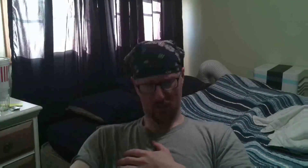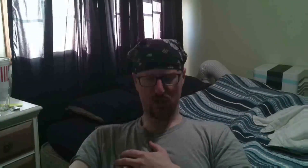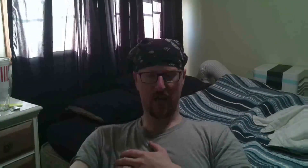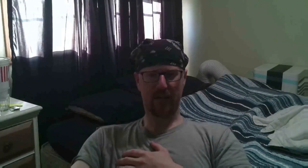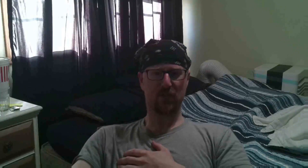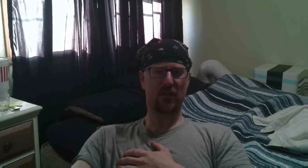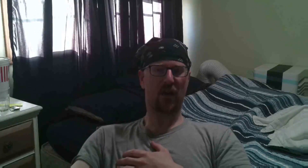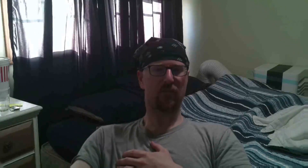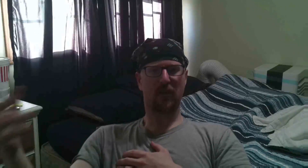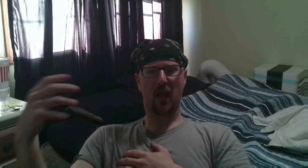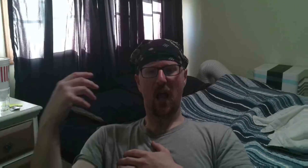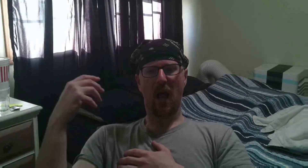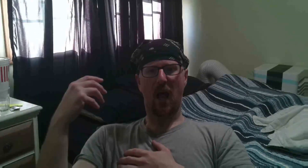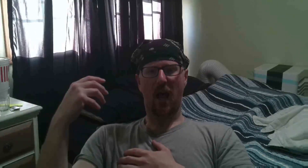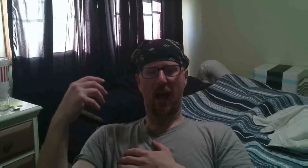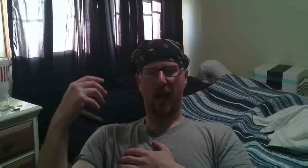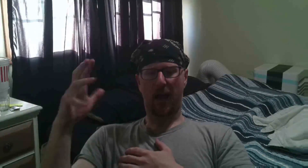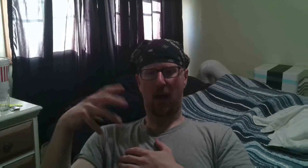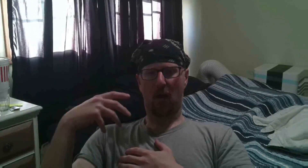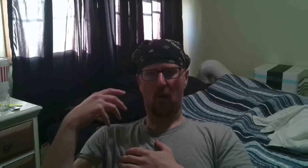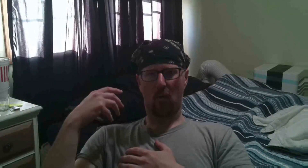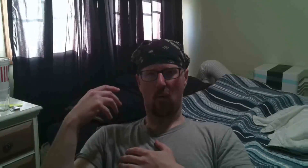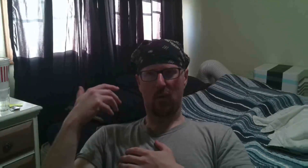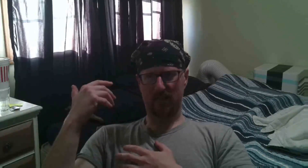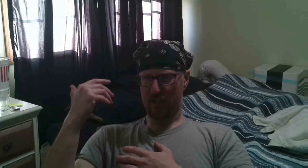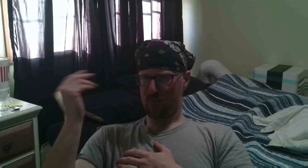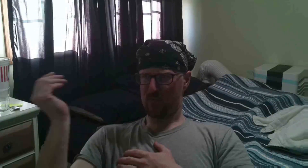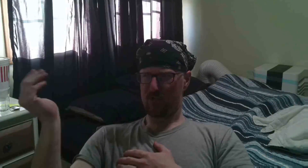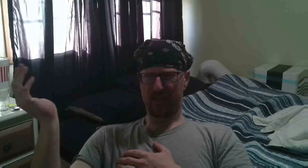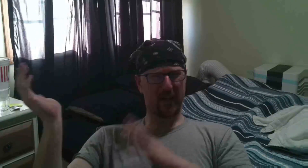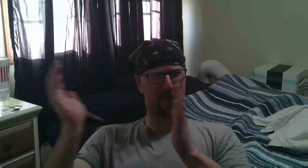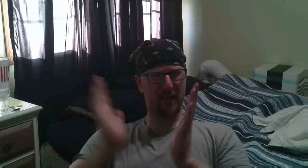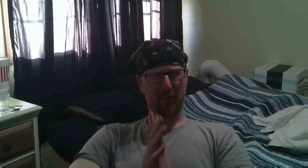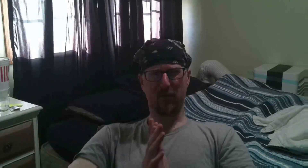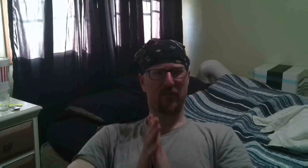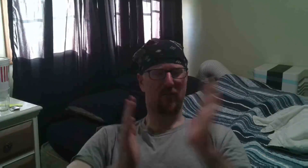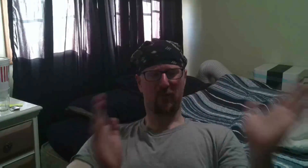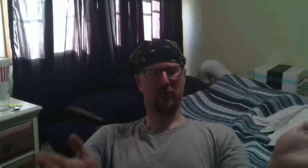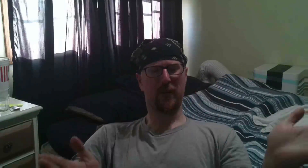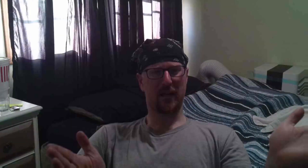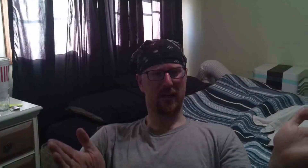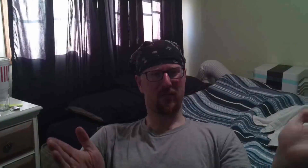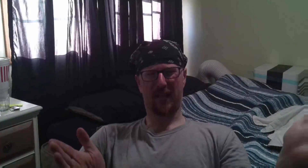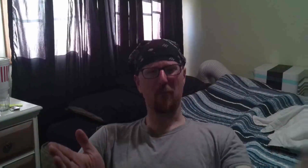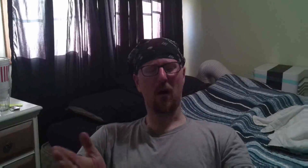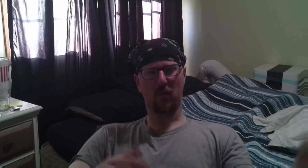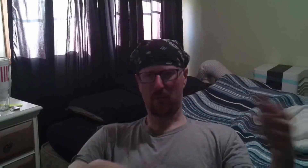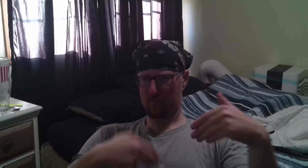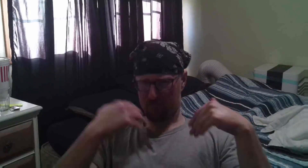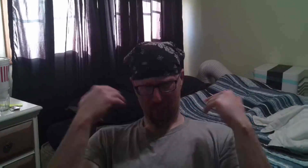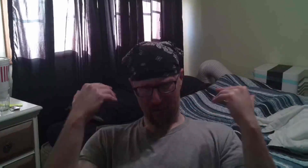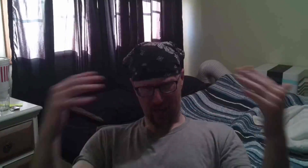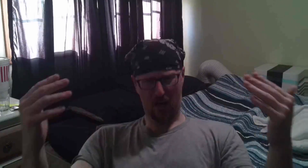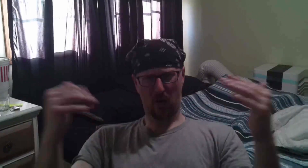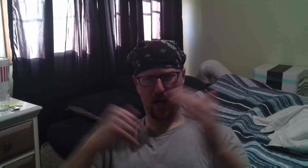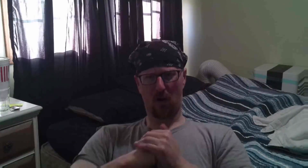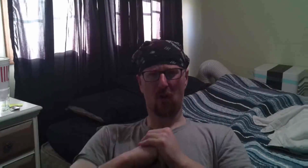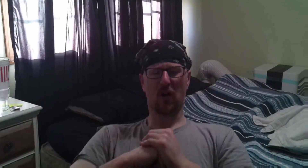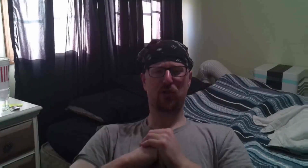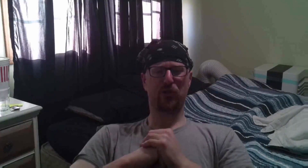checking yourself how let's say you just like I'm gonna take a break from PE for like a month how how long should you